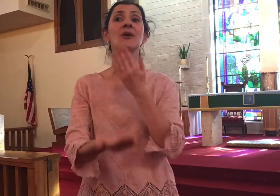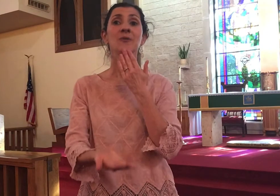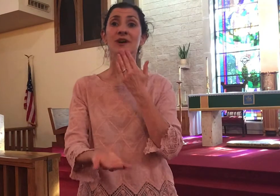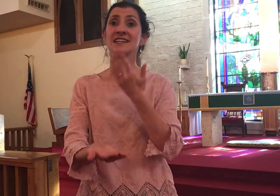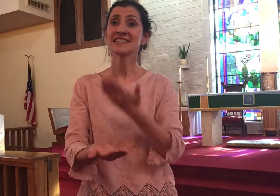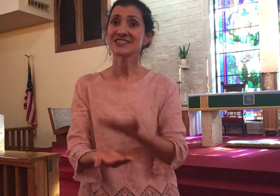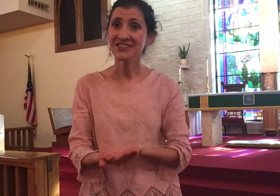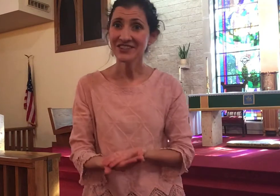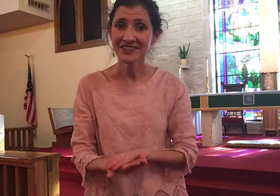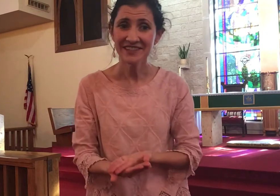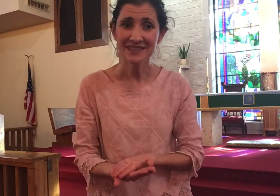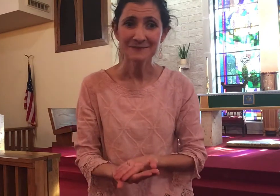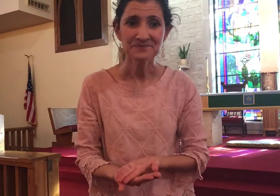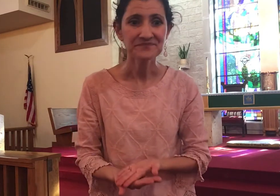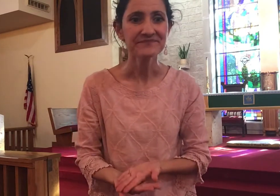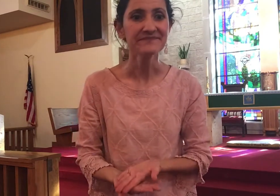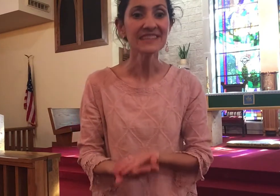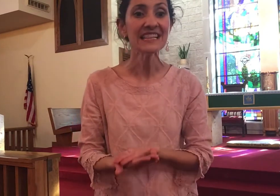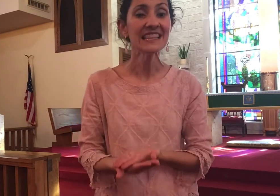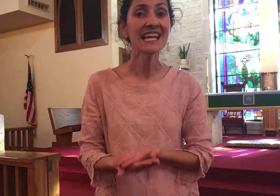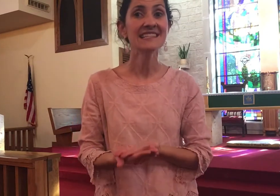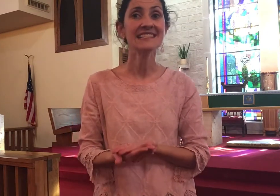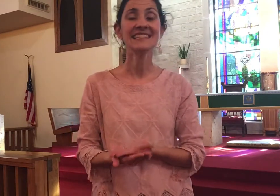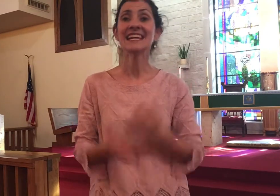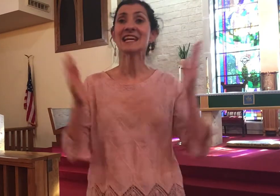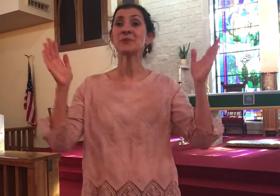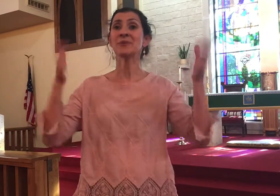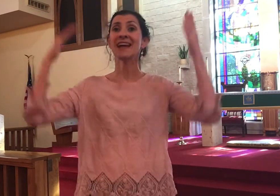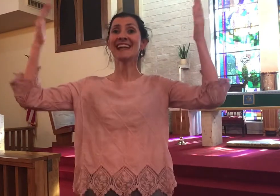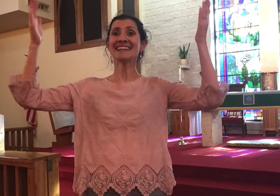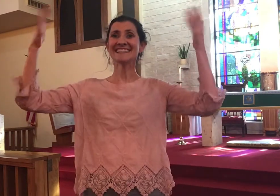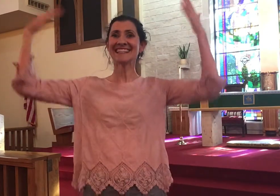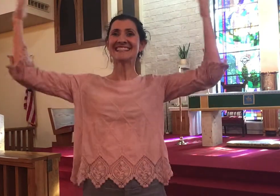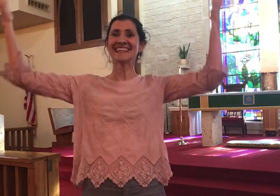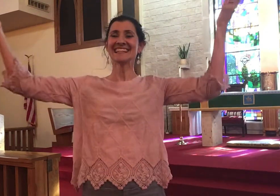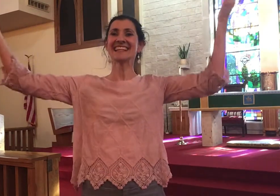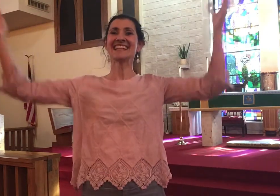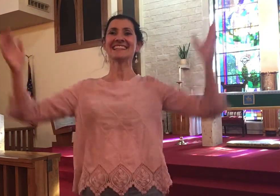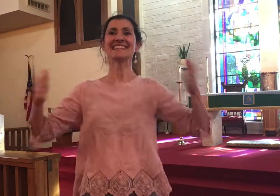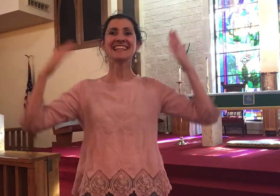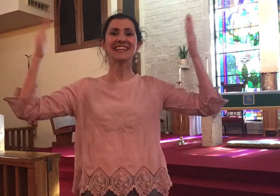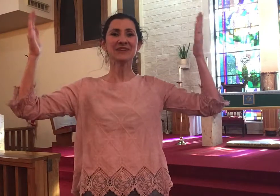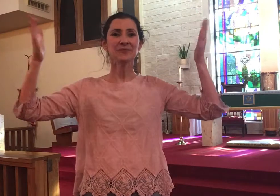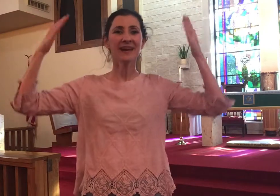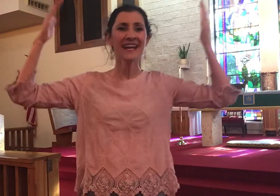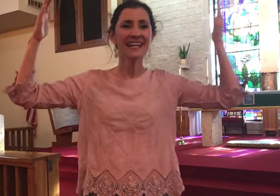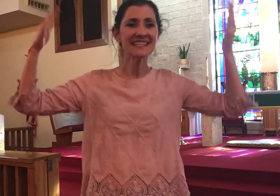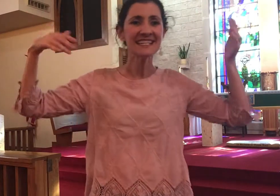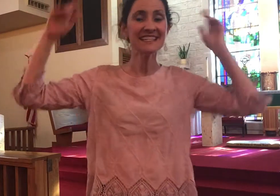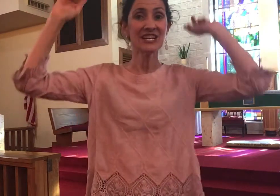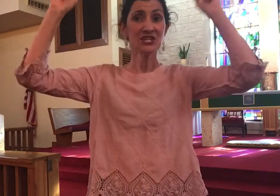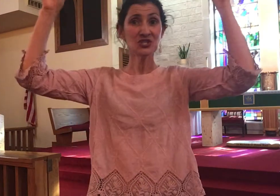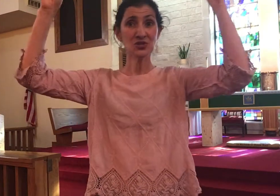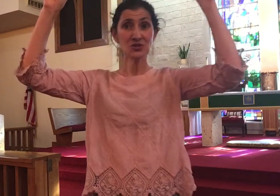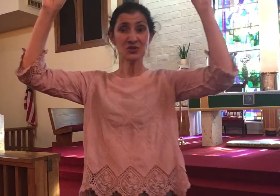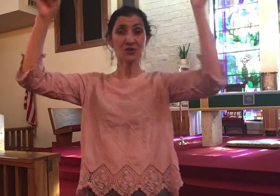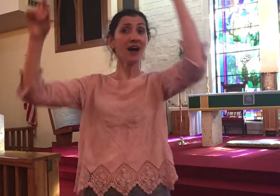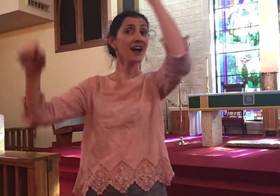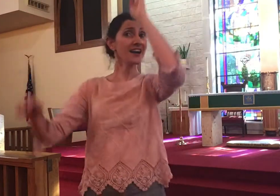was good good let's sing praises let's sing praises to our